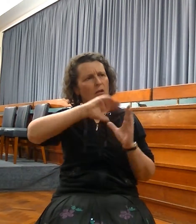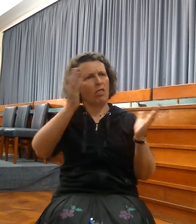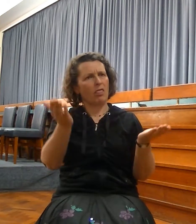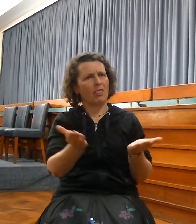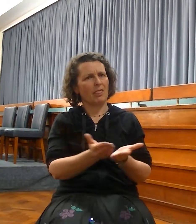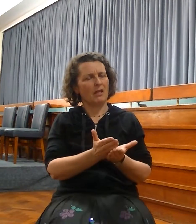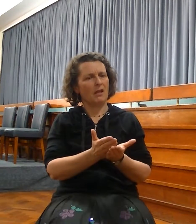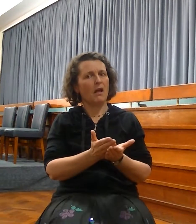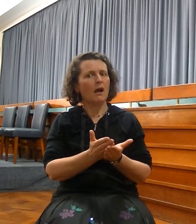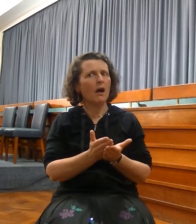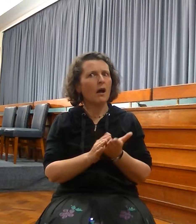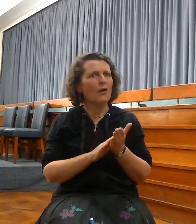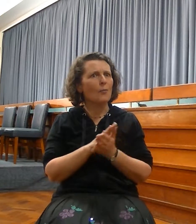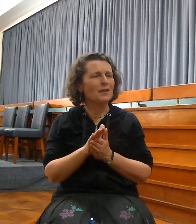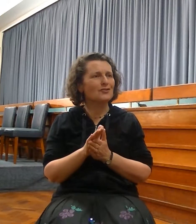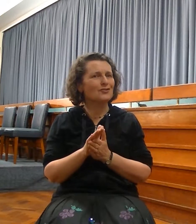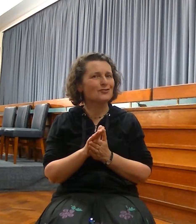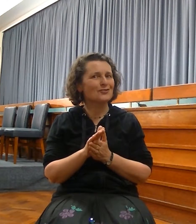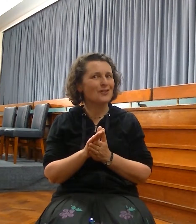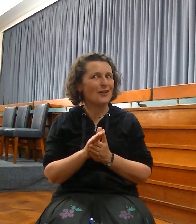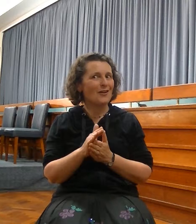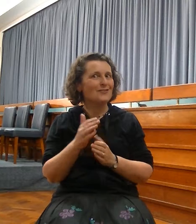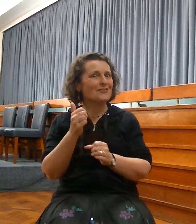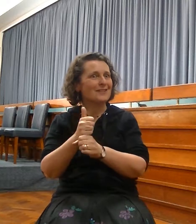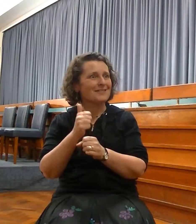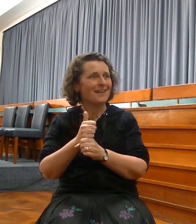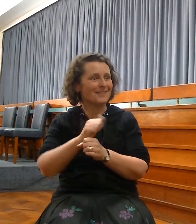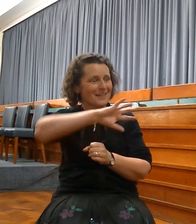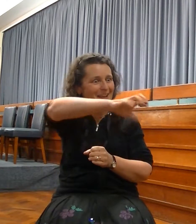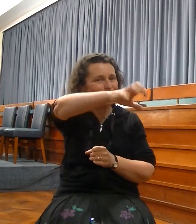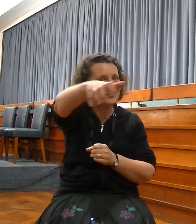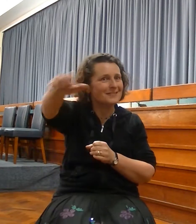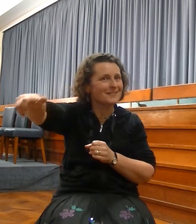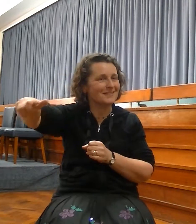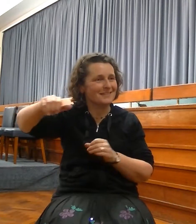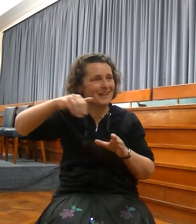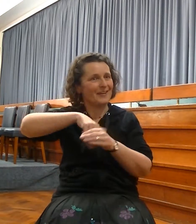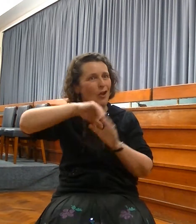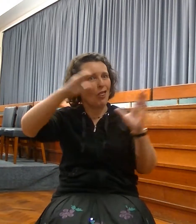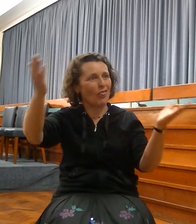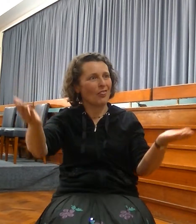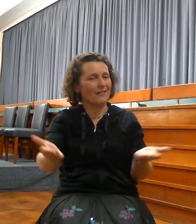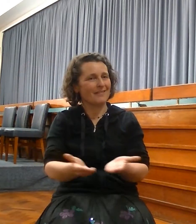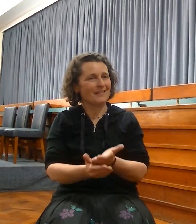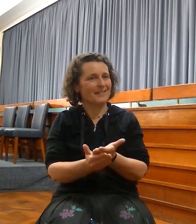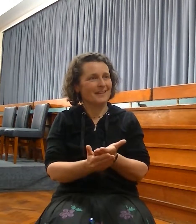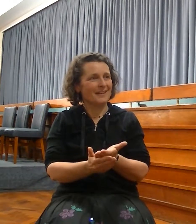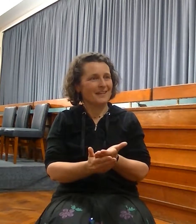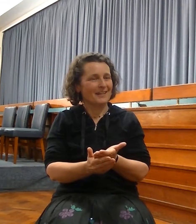with the return of the captives. All nations which shall hear all the good that I do unto